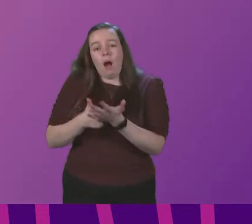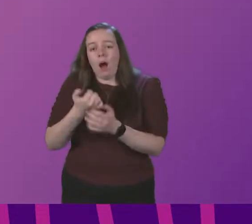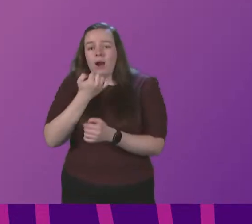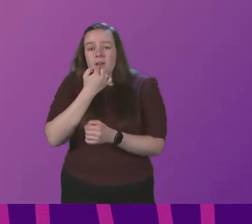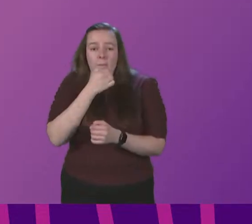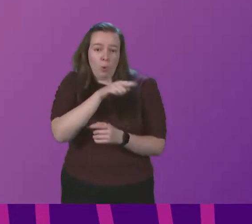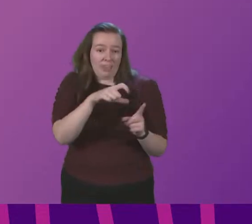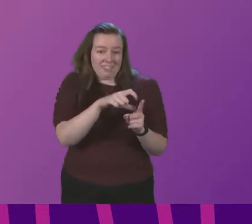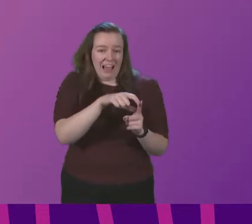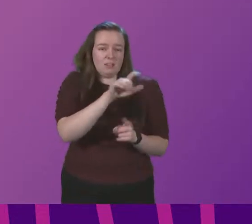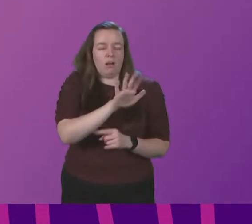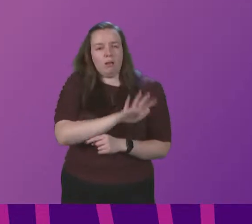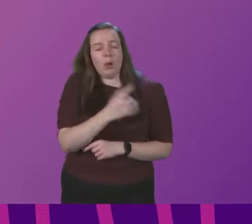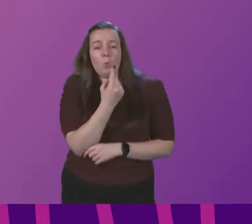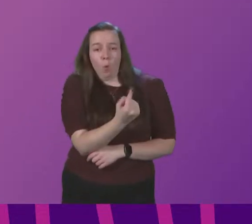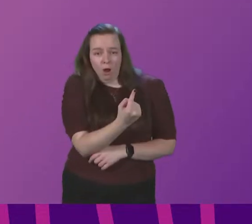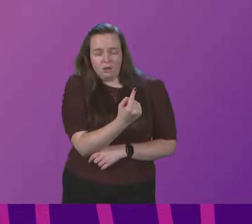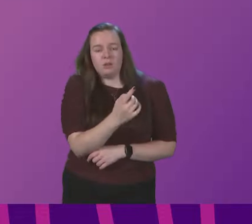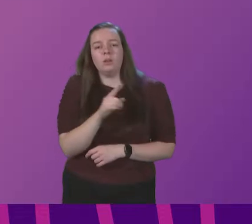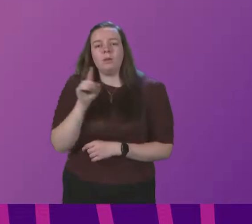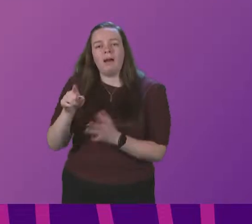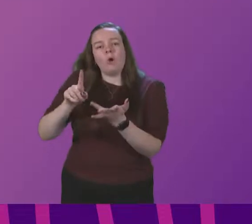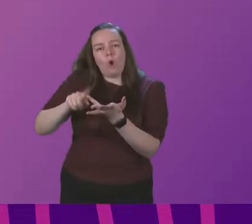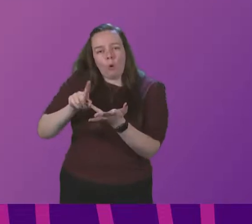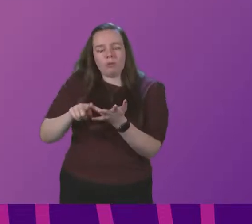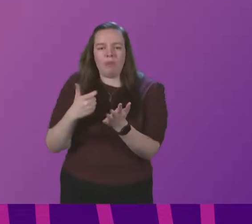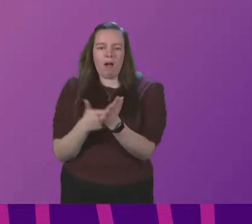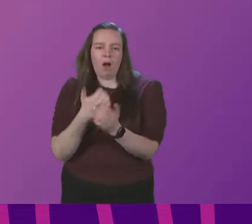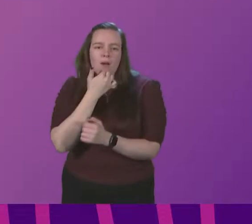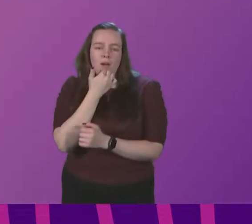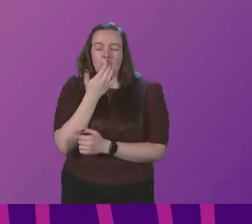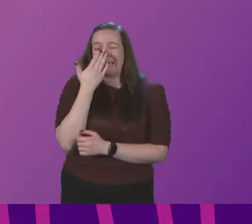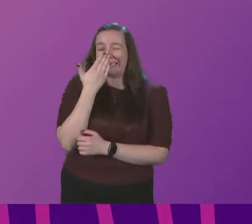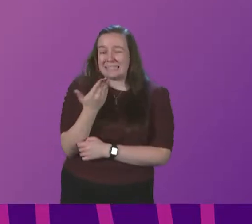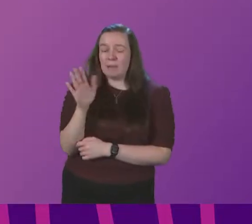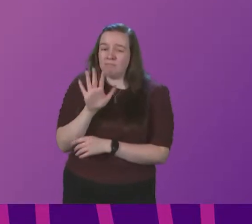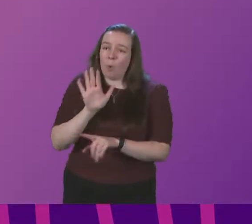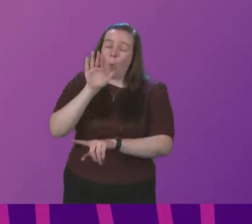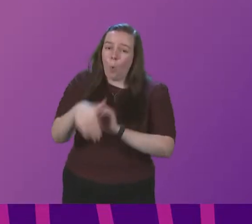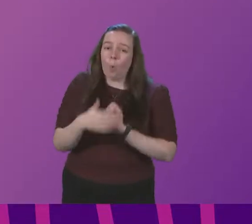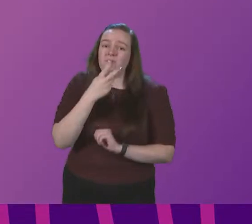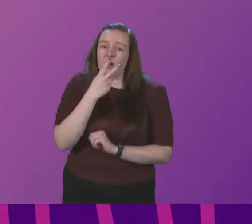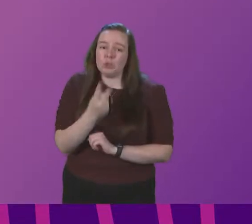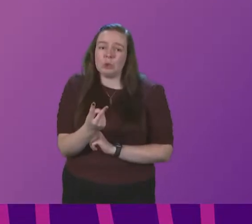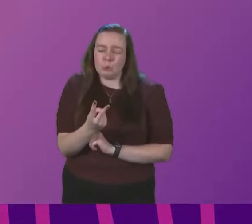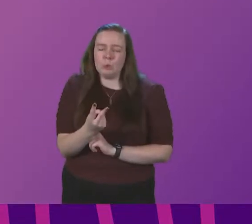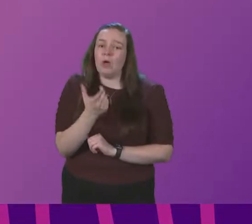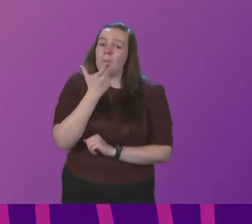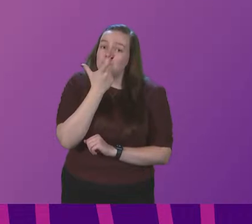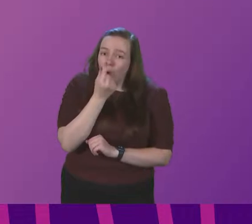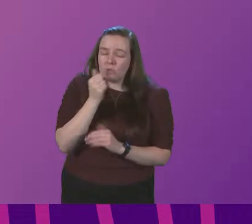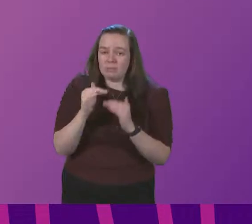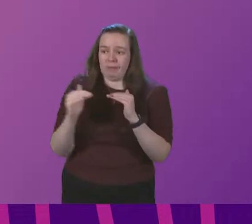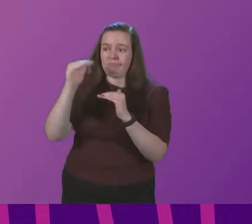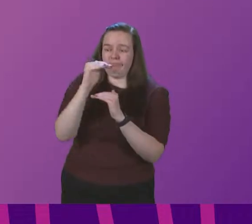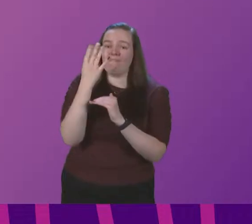Delta is around one, but the R number for Omicron appears to be well over two, and it is possibly above four.